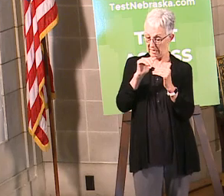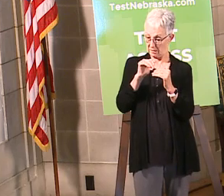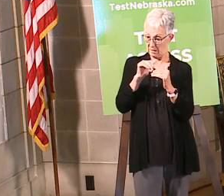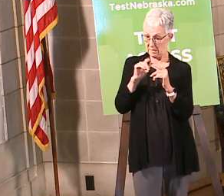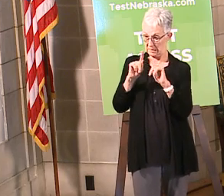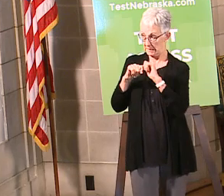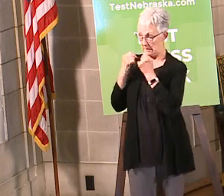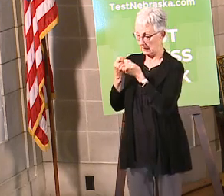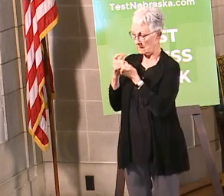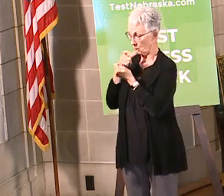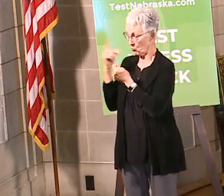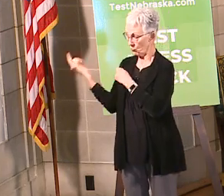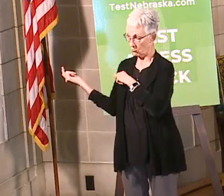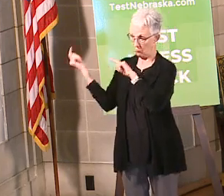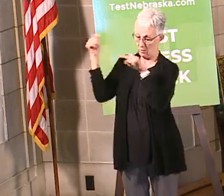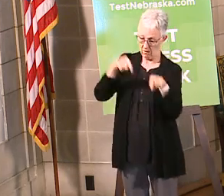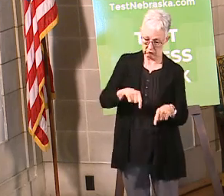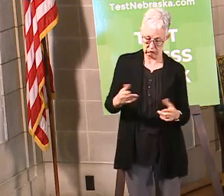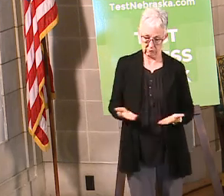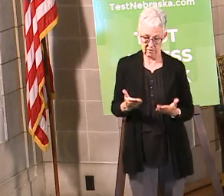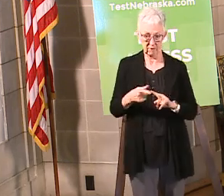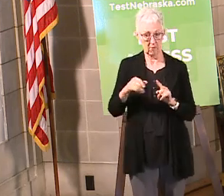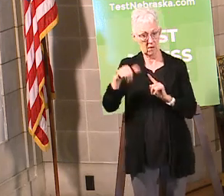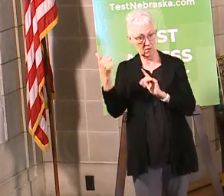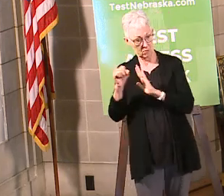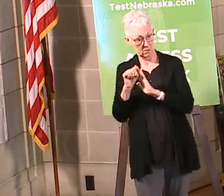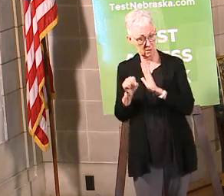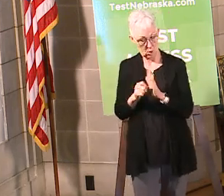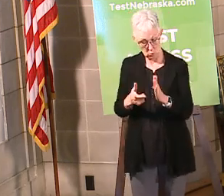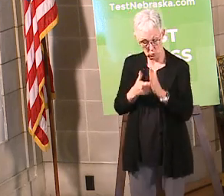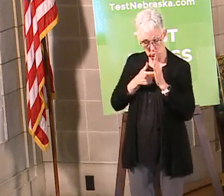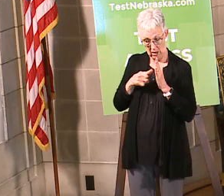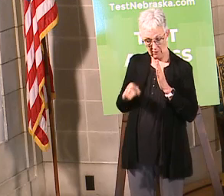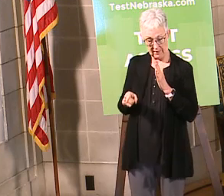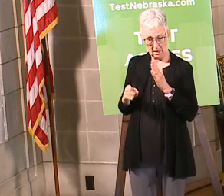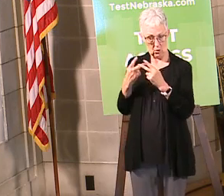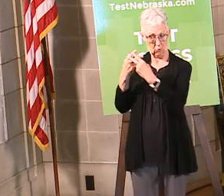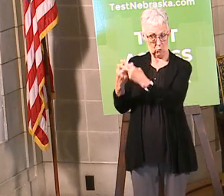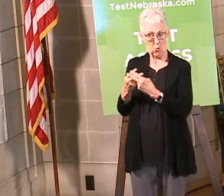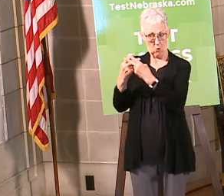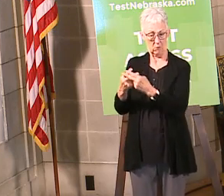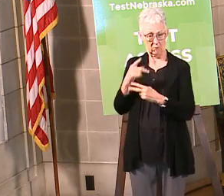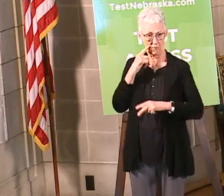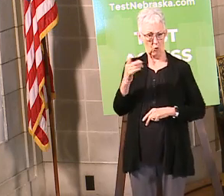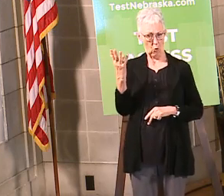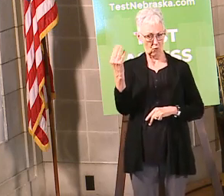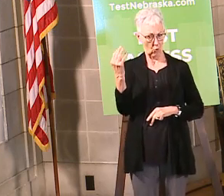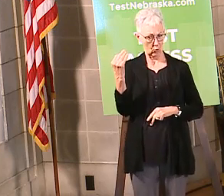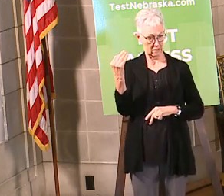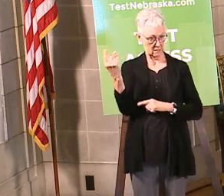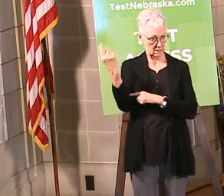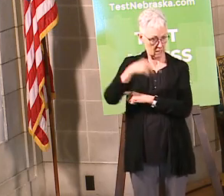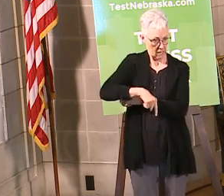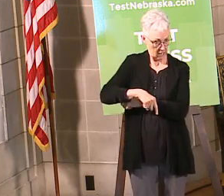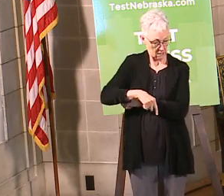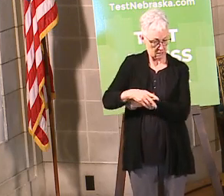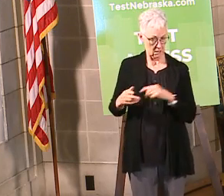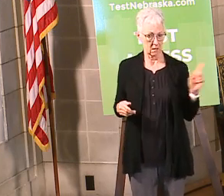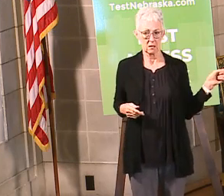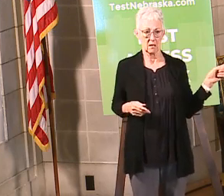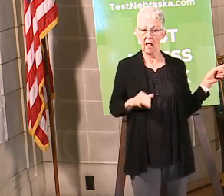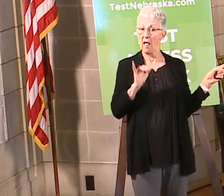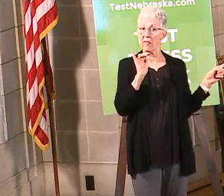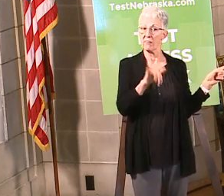So, right. So the question was, what about the 14 day quarantine? The quarantine we put out there extends through the month of May. Obviously,